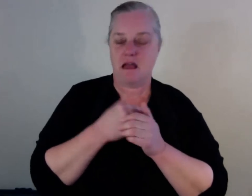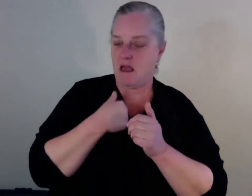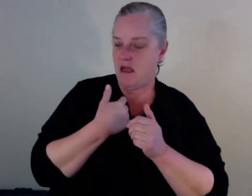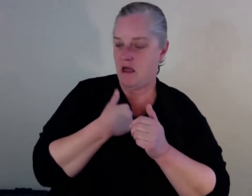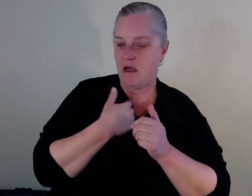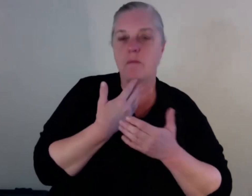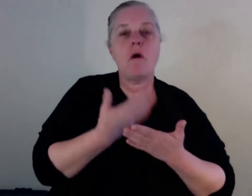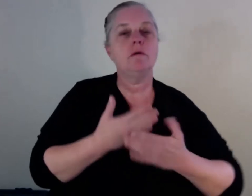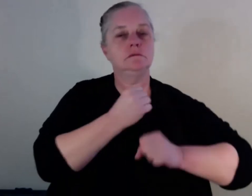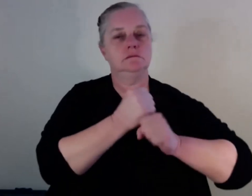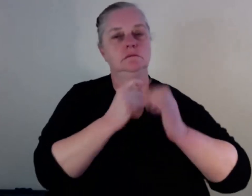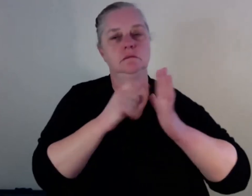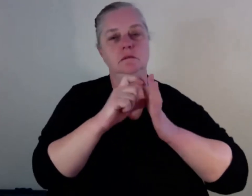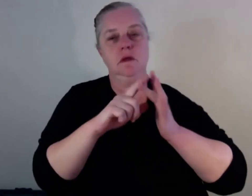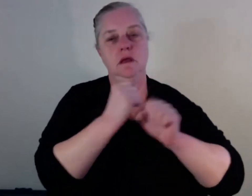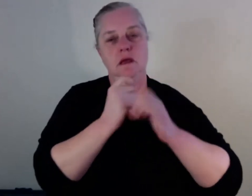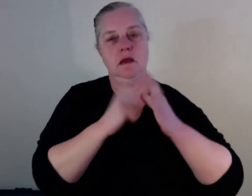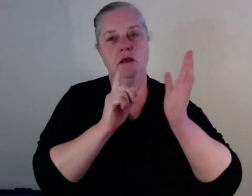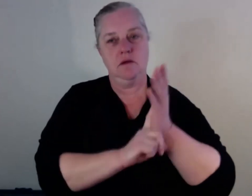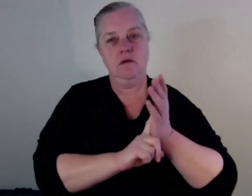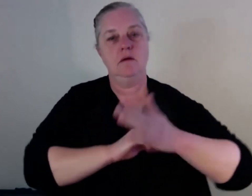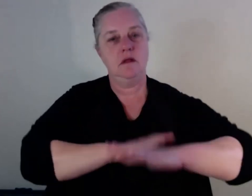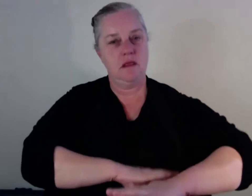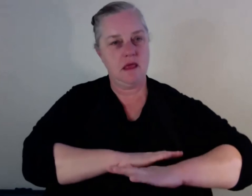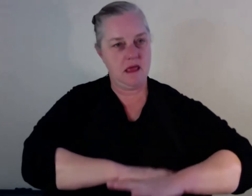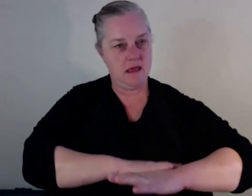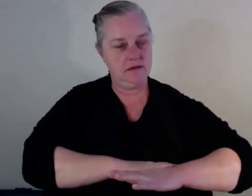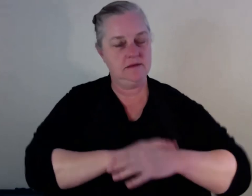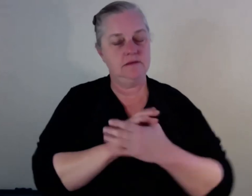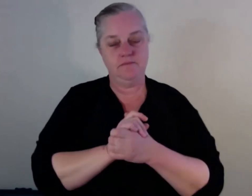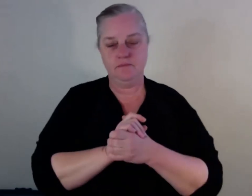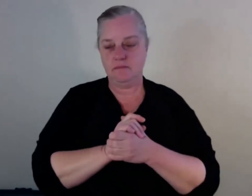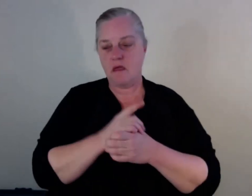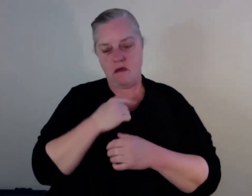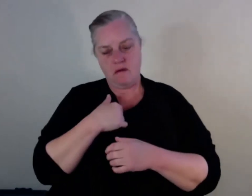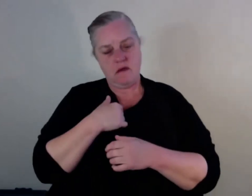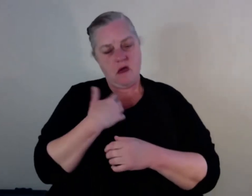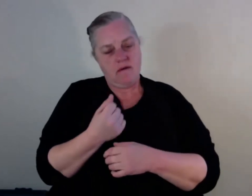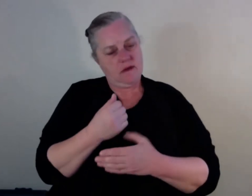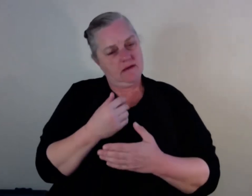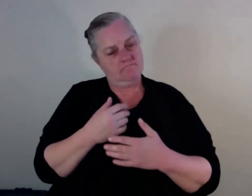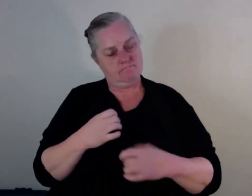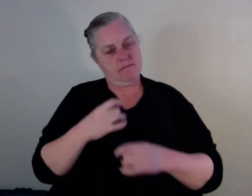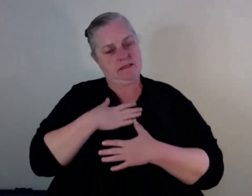Nation. I'm a person of lived experience and I primarily work in consumer advocacy,